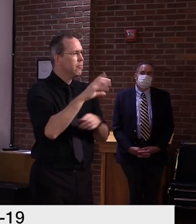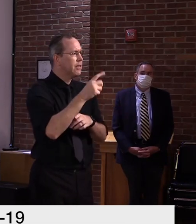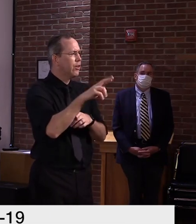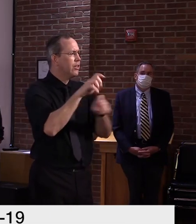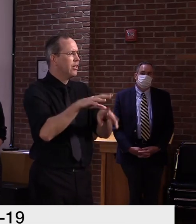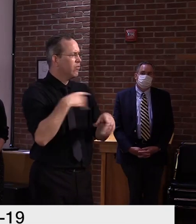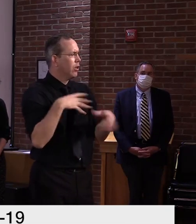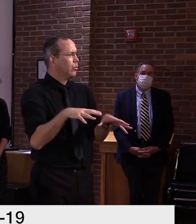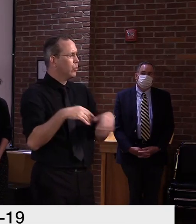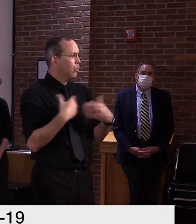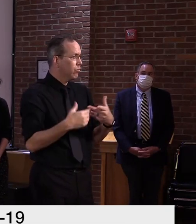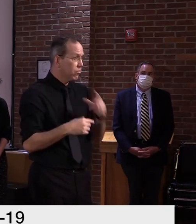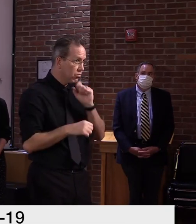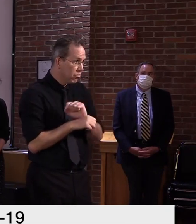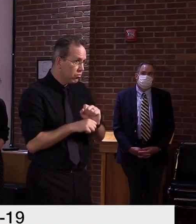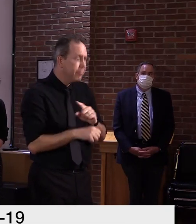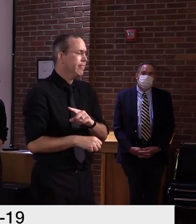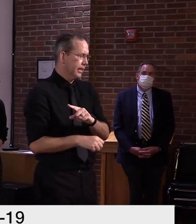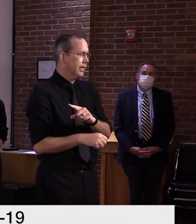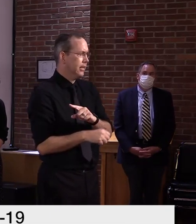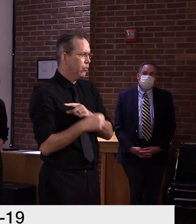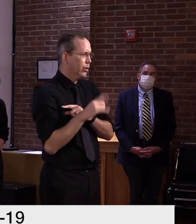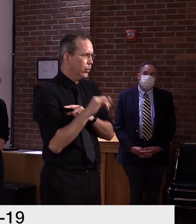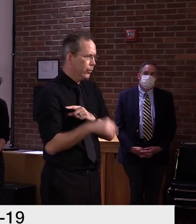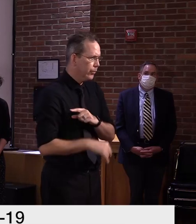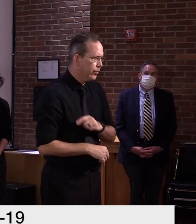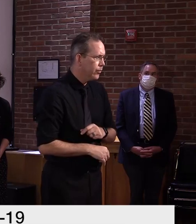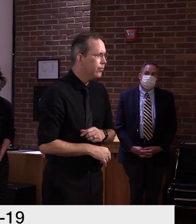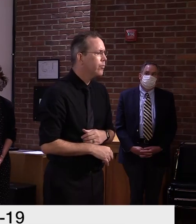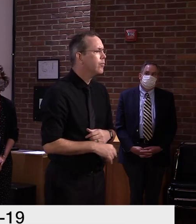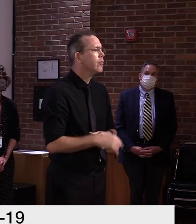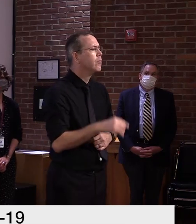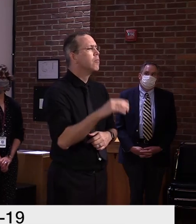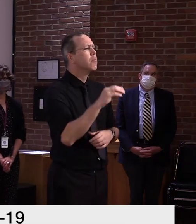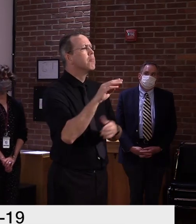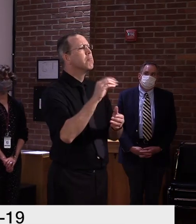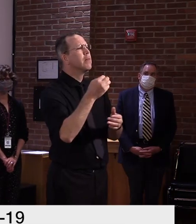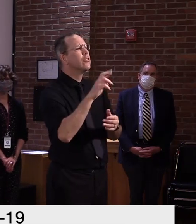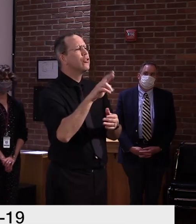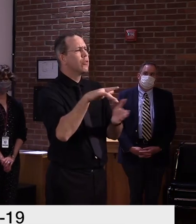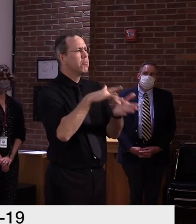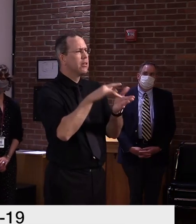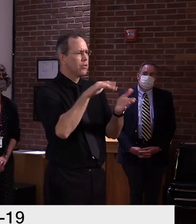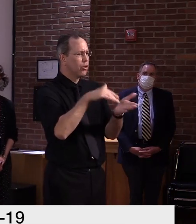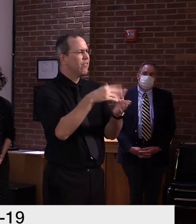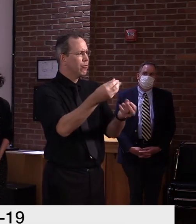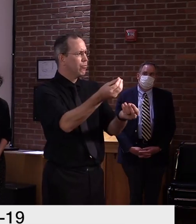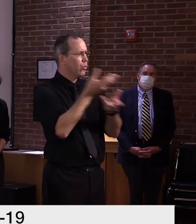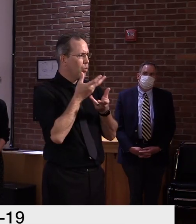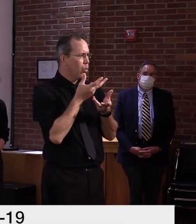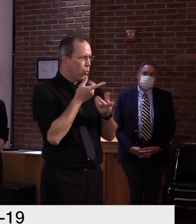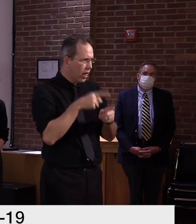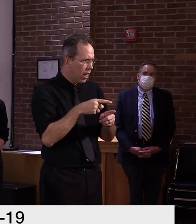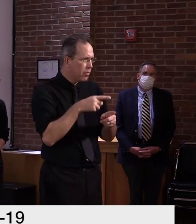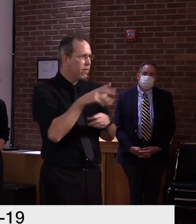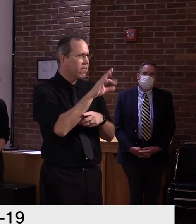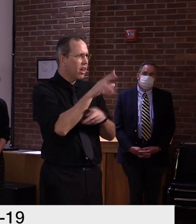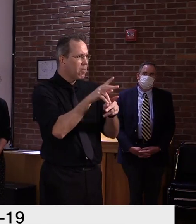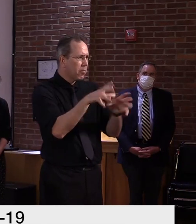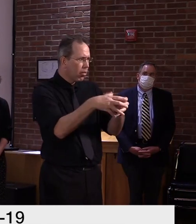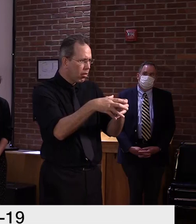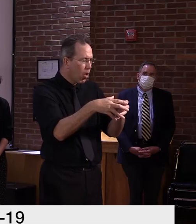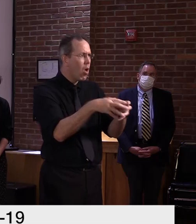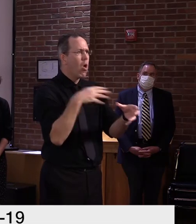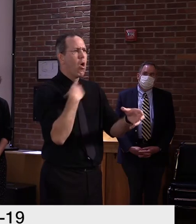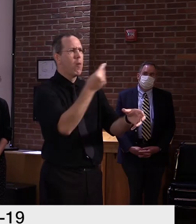Yeah, so the Manchester Medical Center reported their positive antigen test to us. That is the signal for us to get into